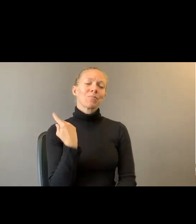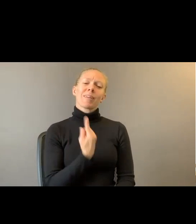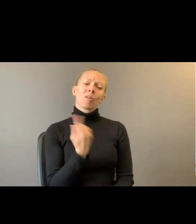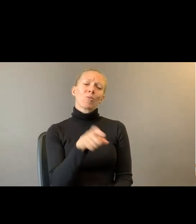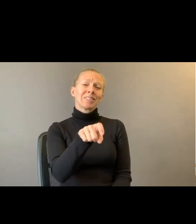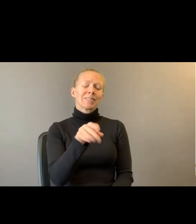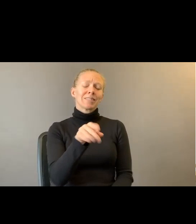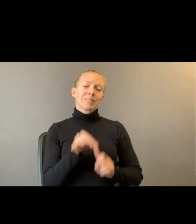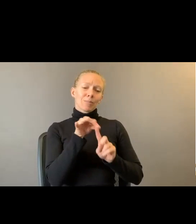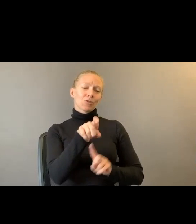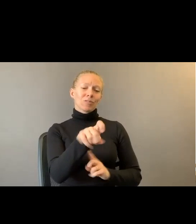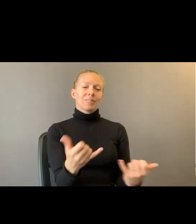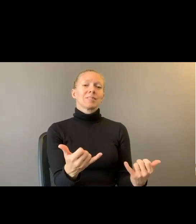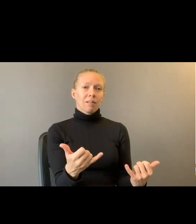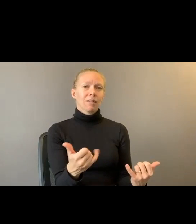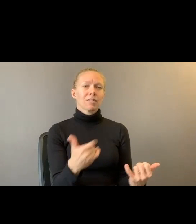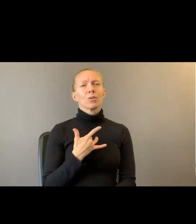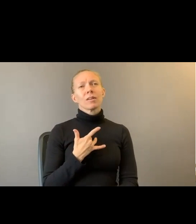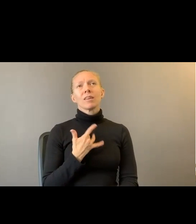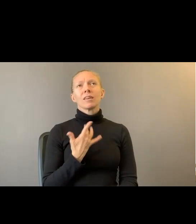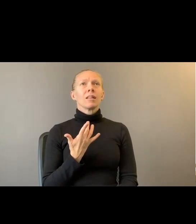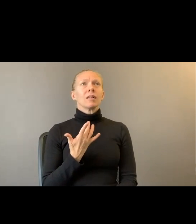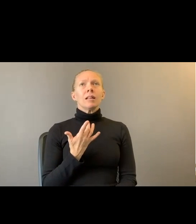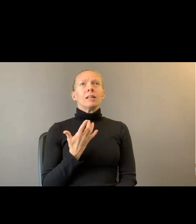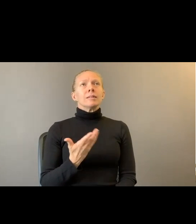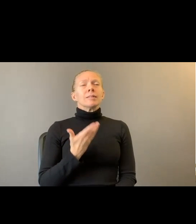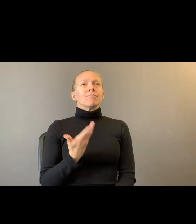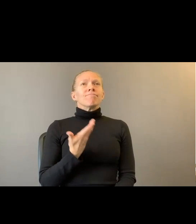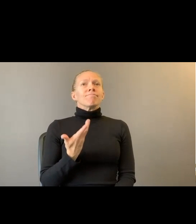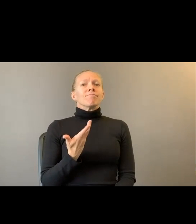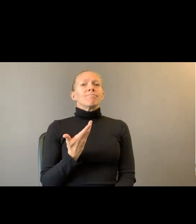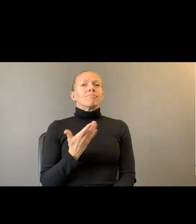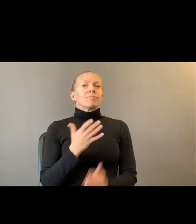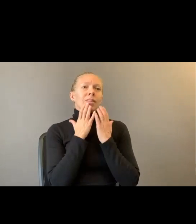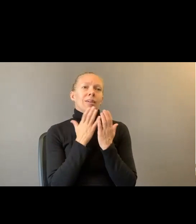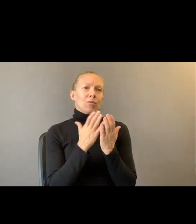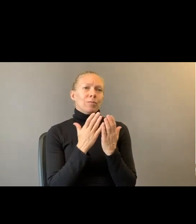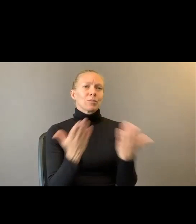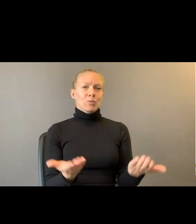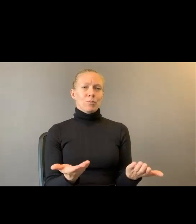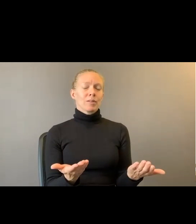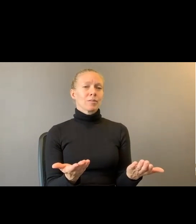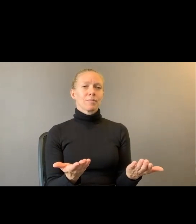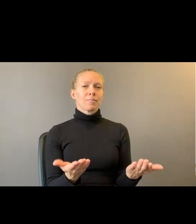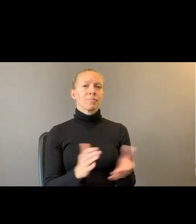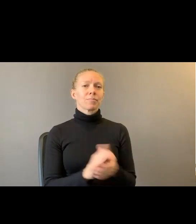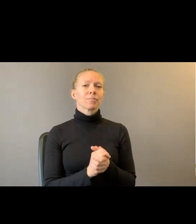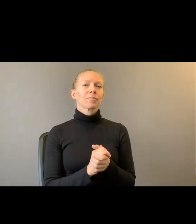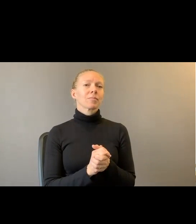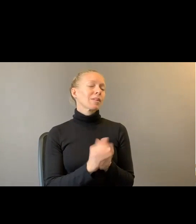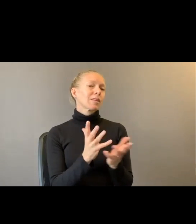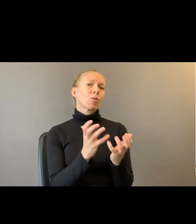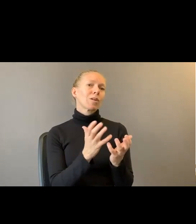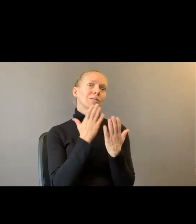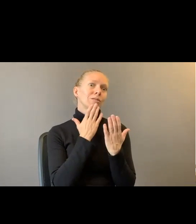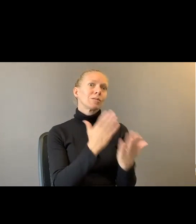today. So I feel super grateful to be here. And there's so many, I just want to say shout out to, to